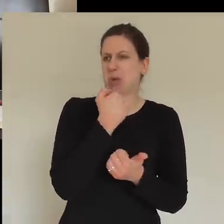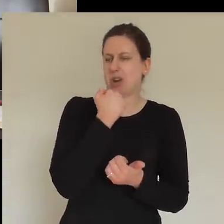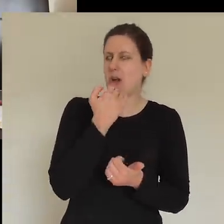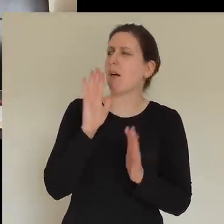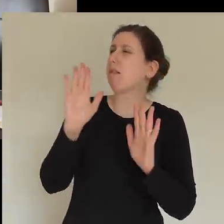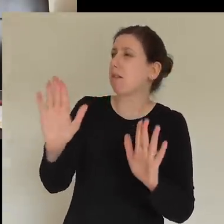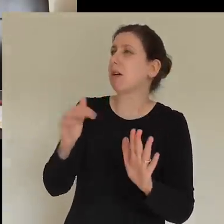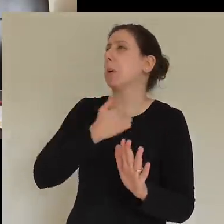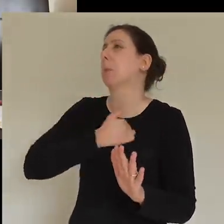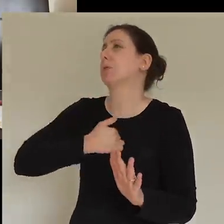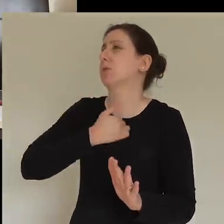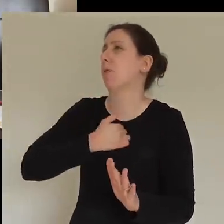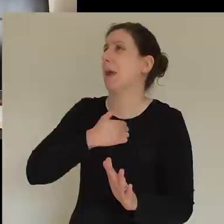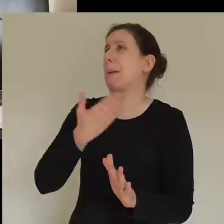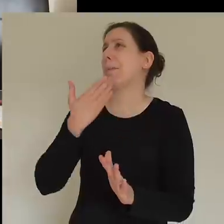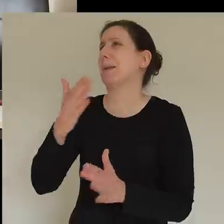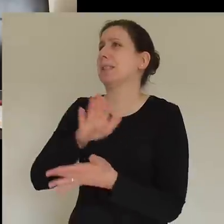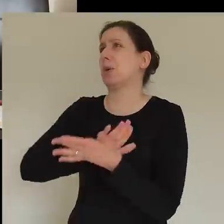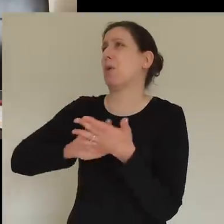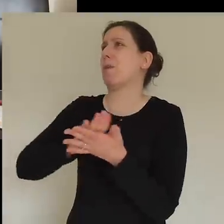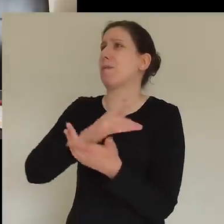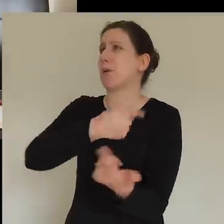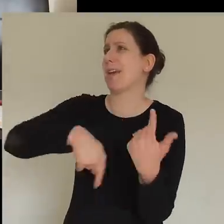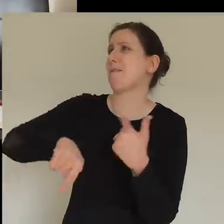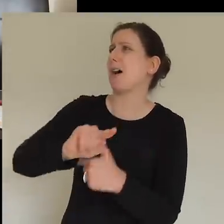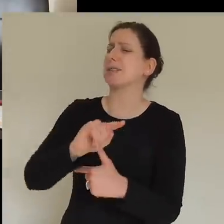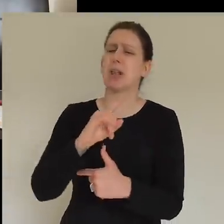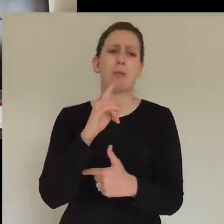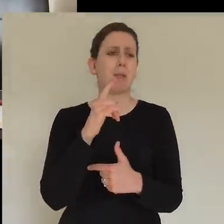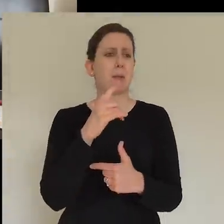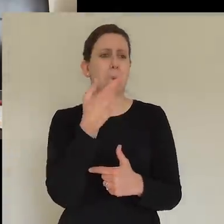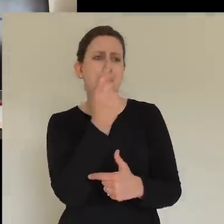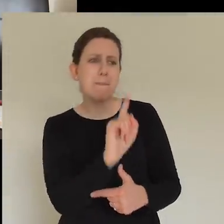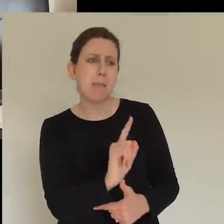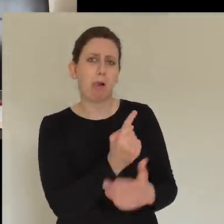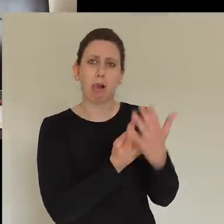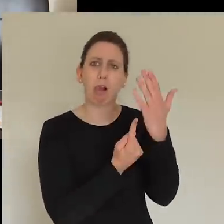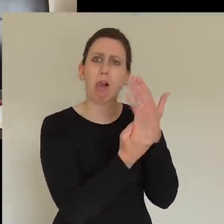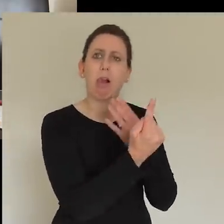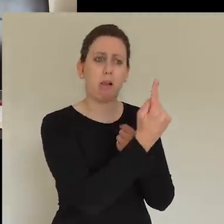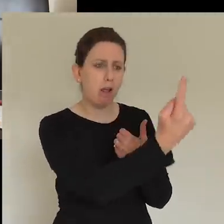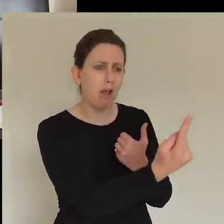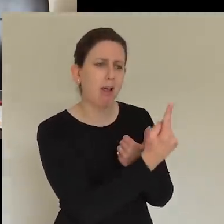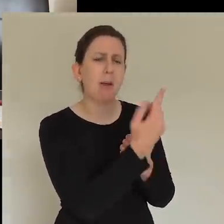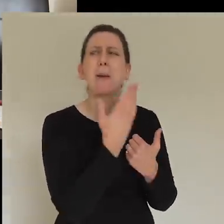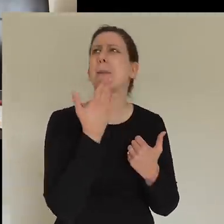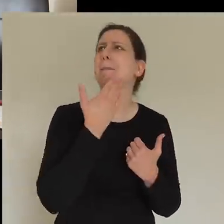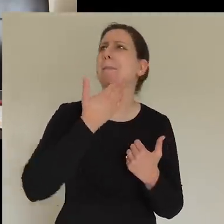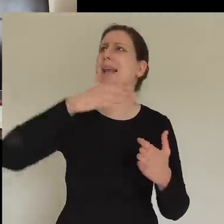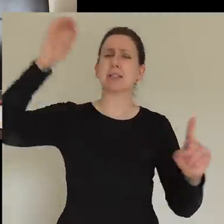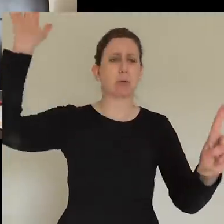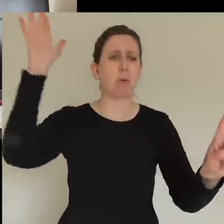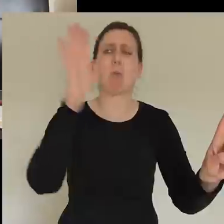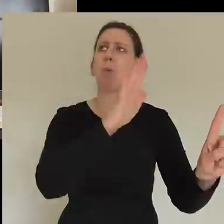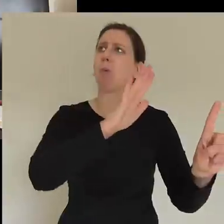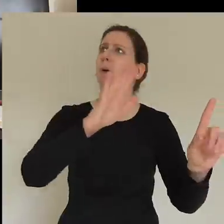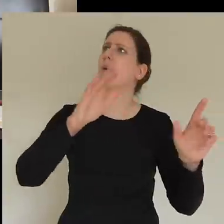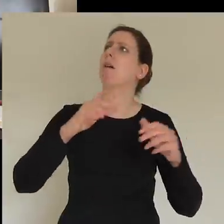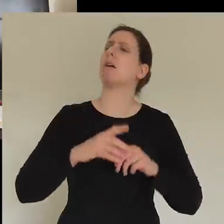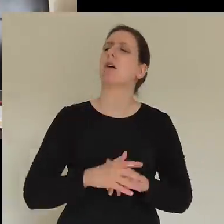right now, would you draw near to them, we pray. Father, would we be able to supernaturally model a togetherness like nothing we've